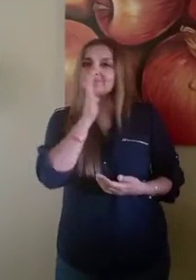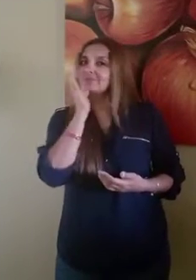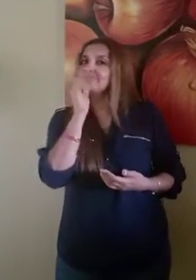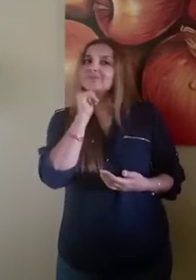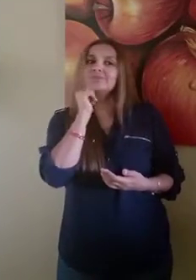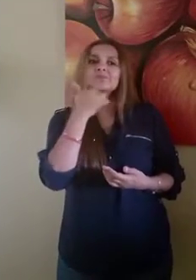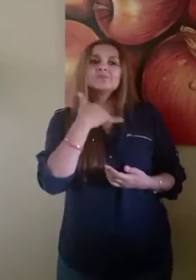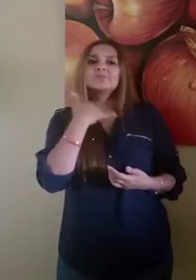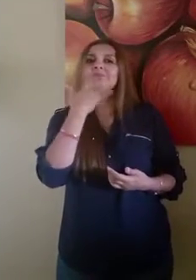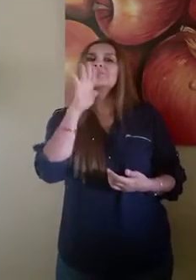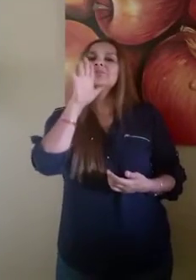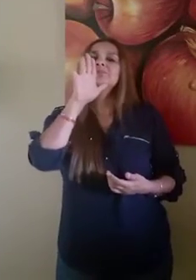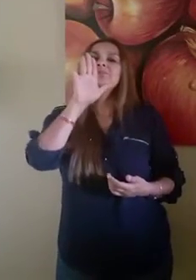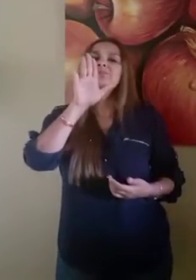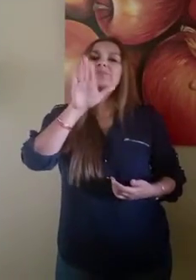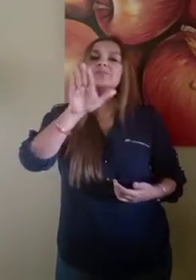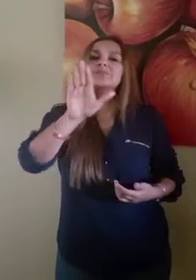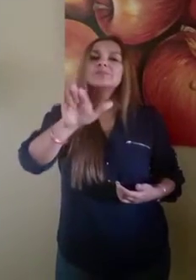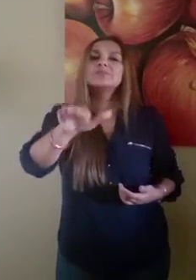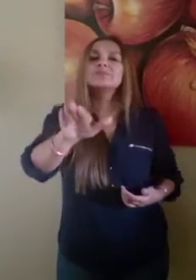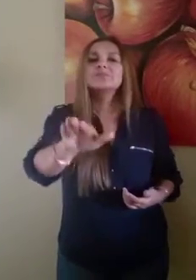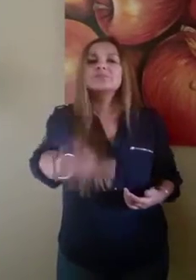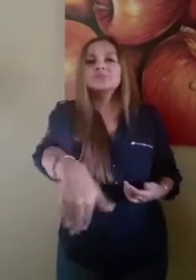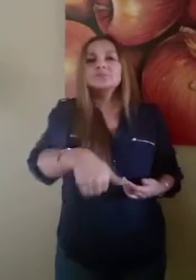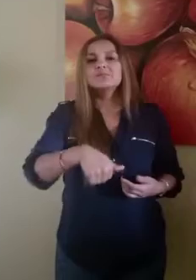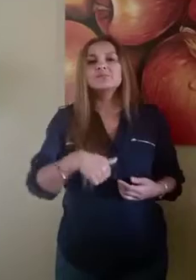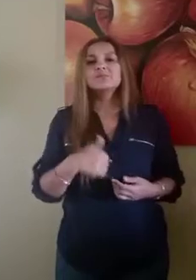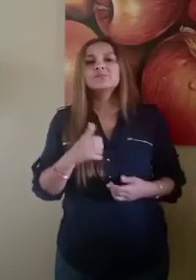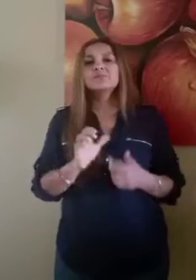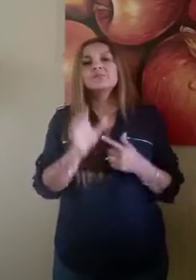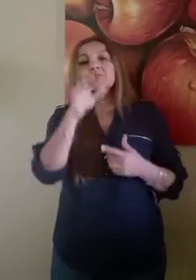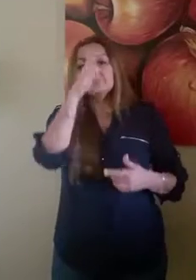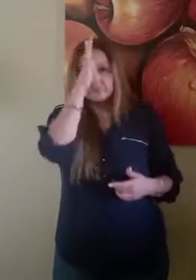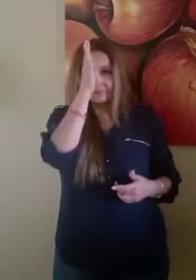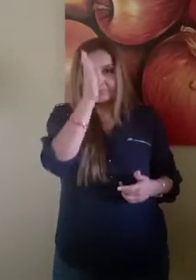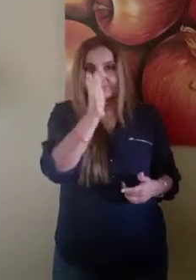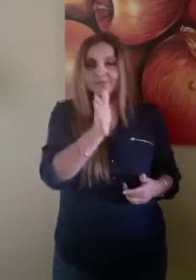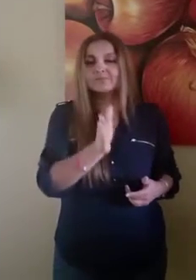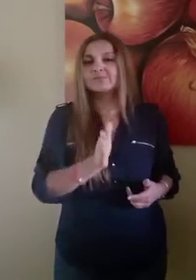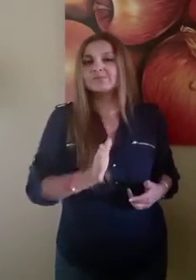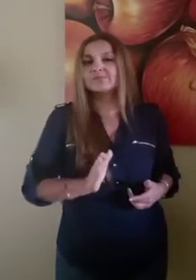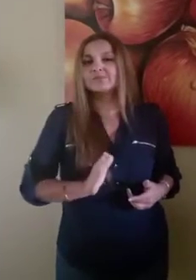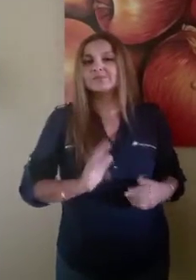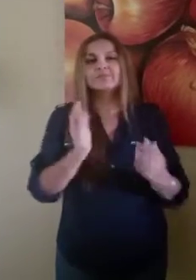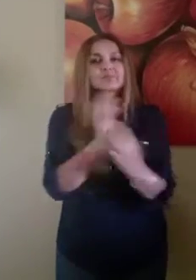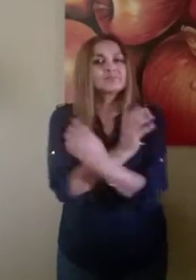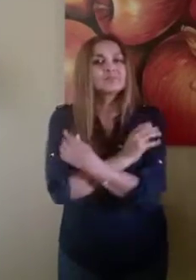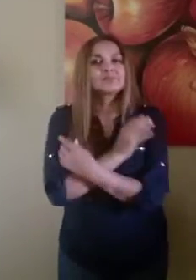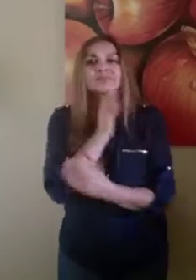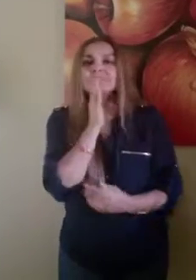a man loves a